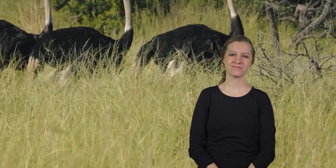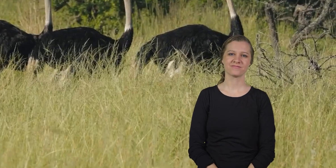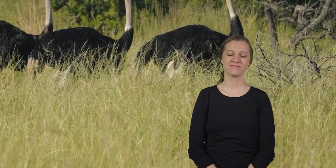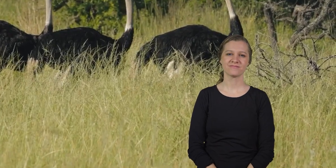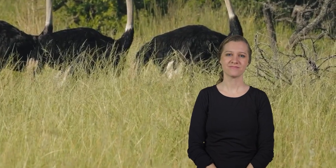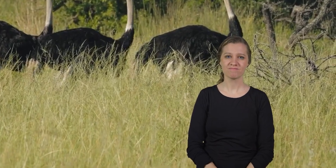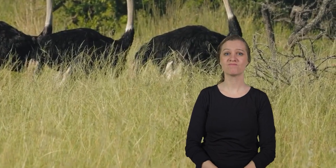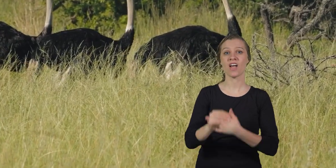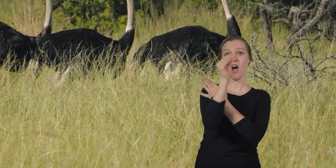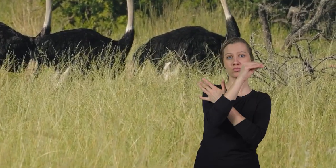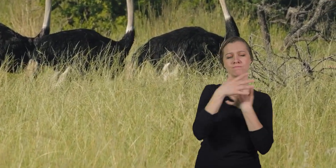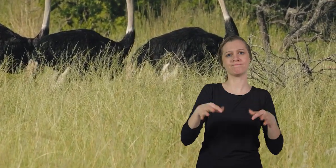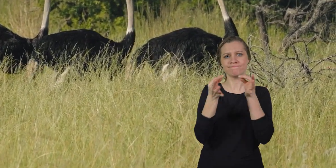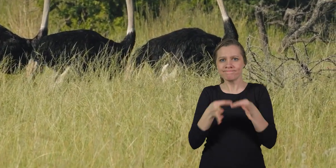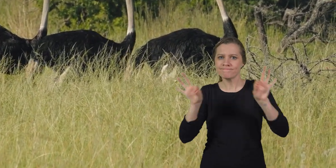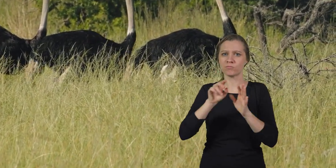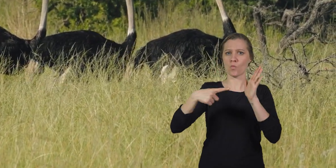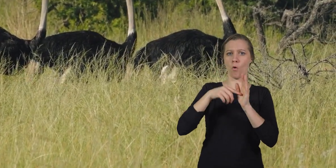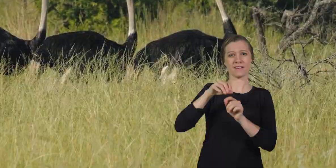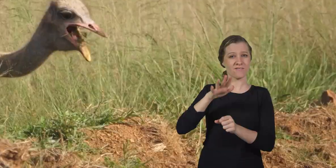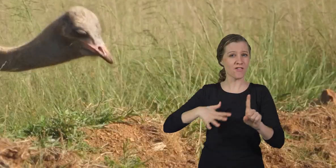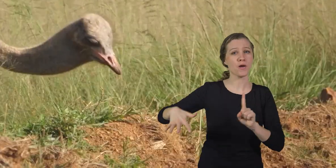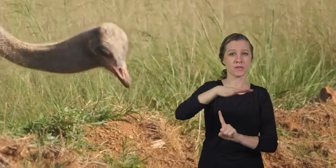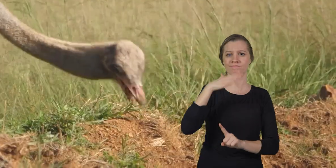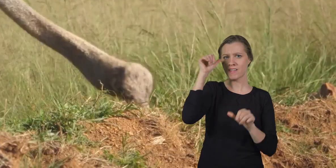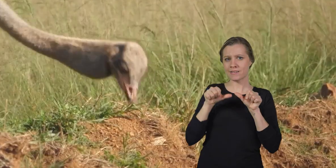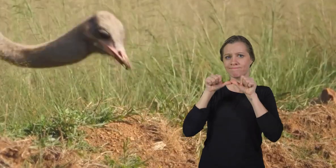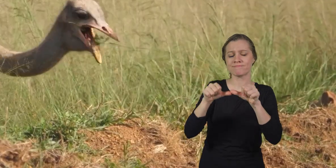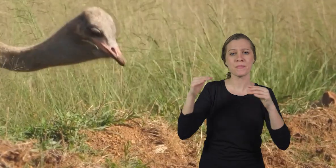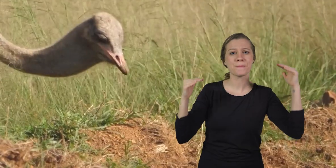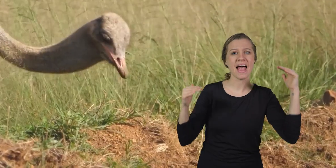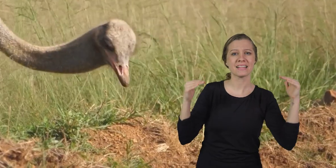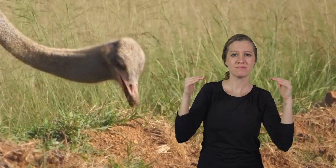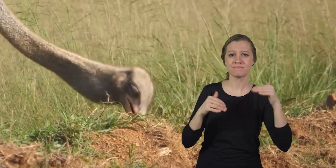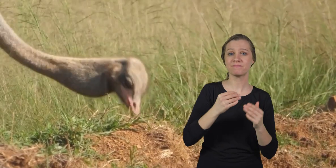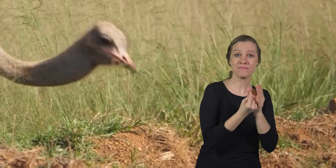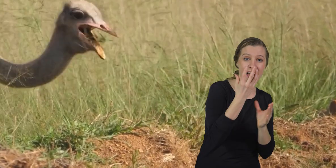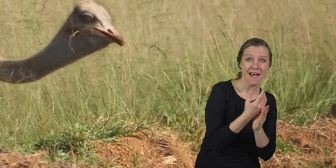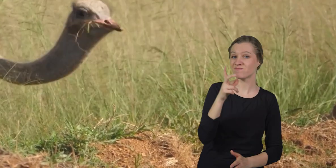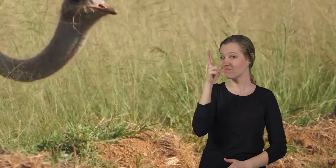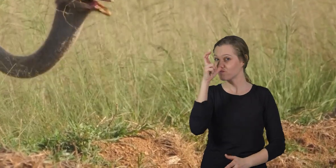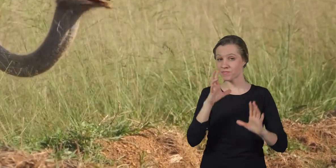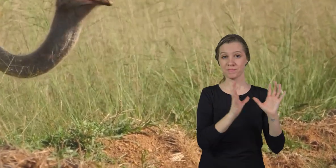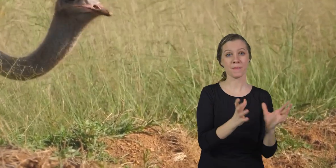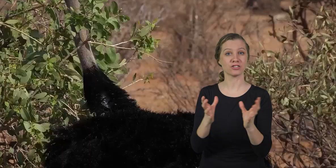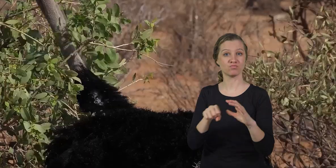Ostriches play an essential role in their environment because they help maintain the balance of plant and insect populations. As